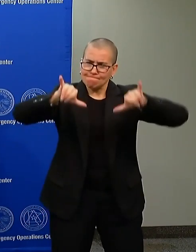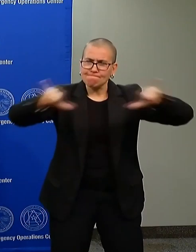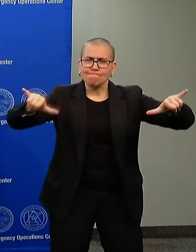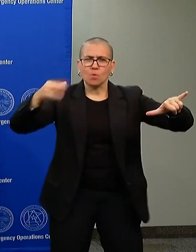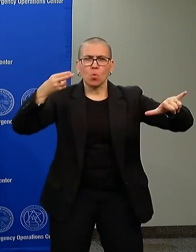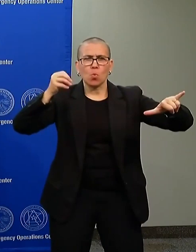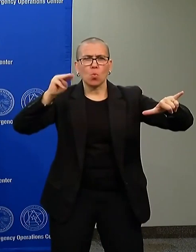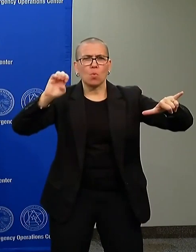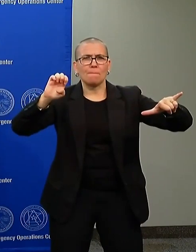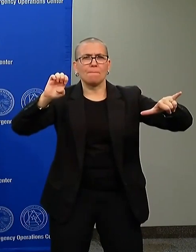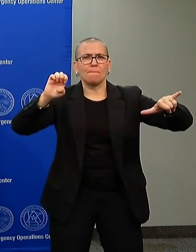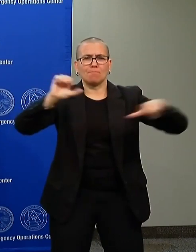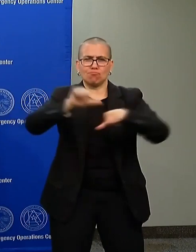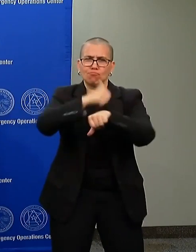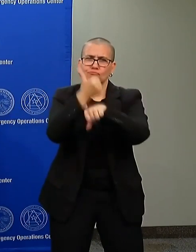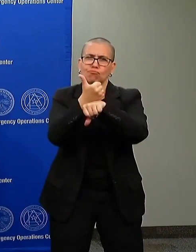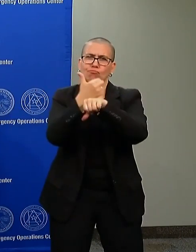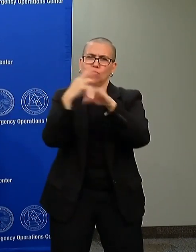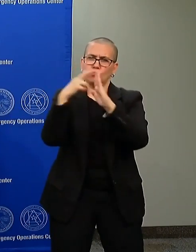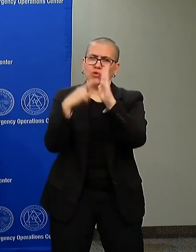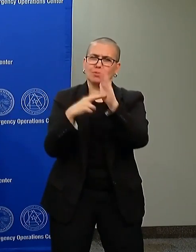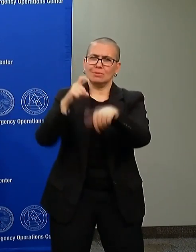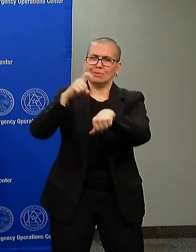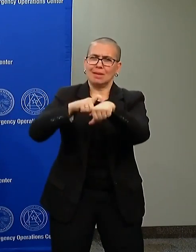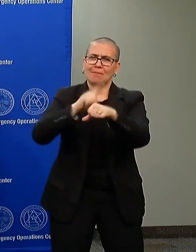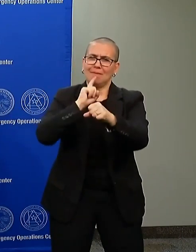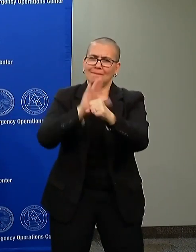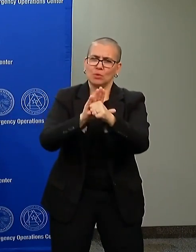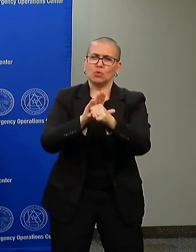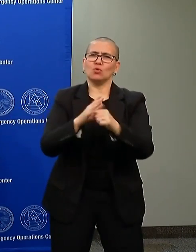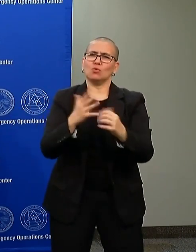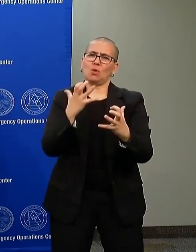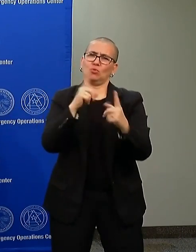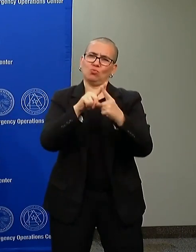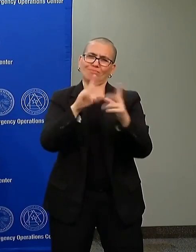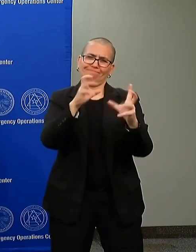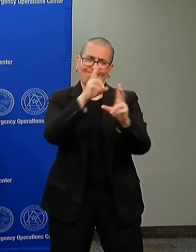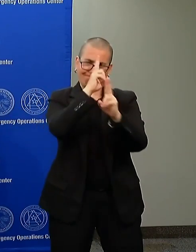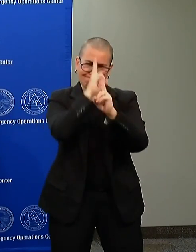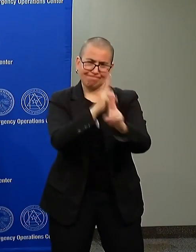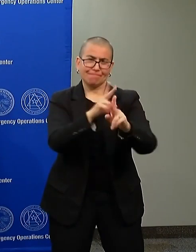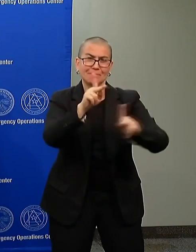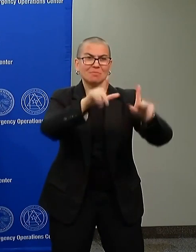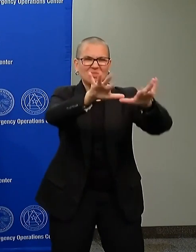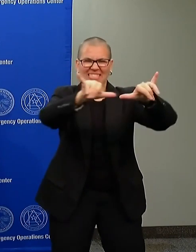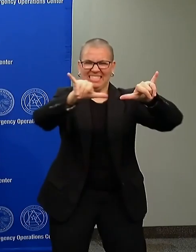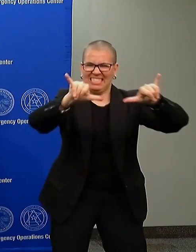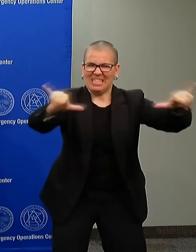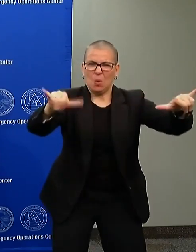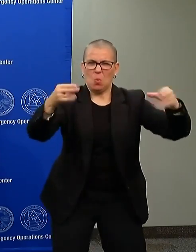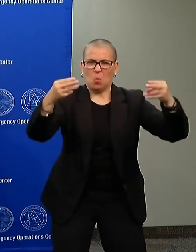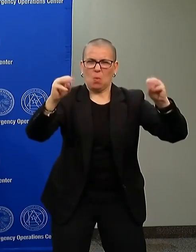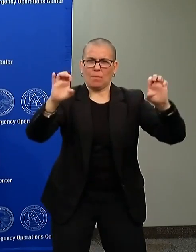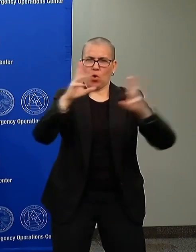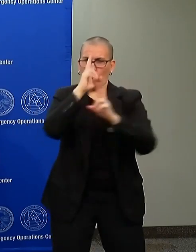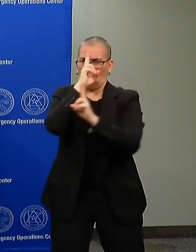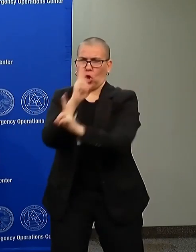showed that togetherness by honoring the stay at home orders that our governor has